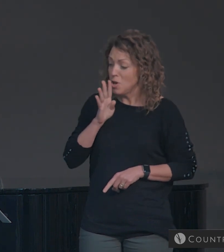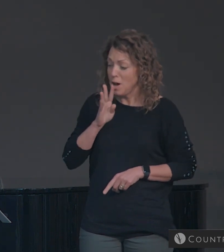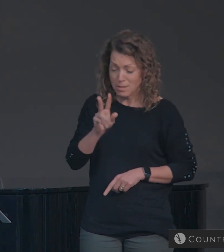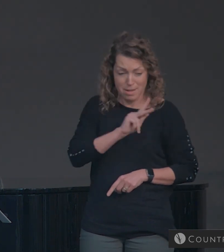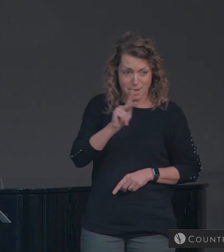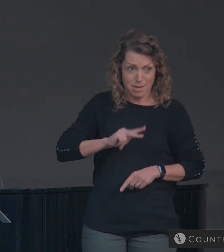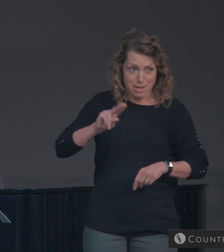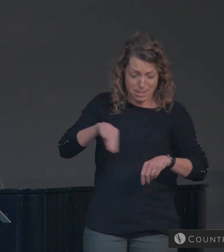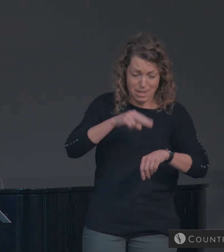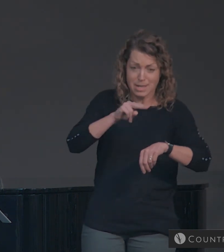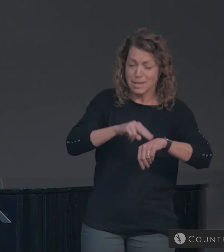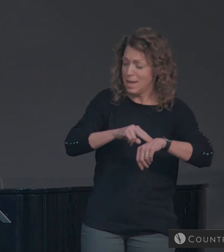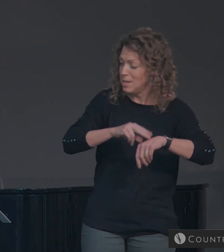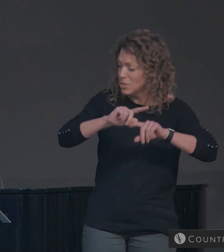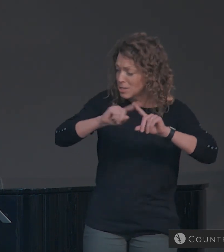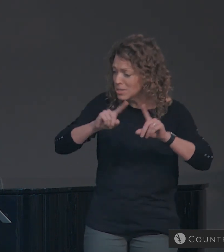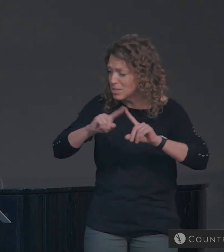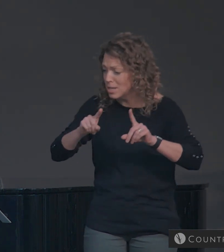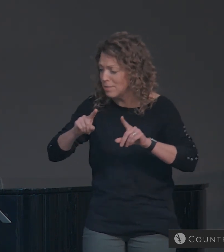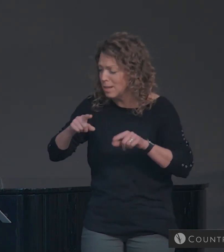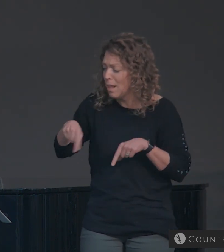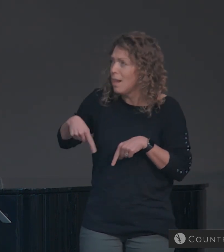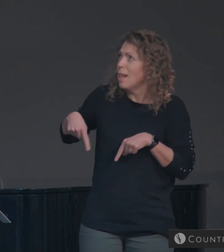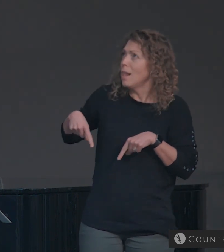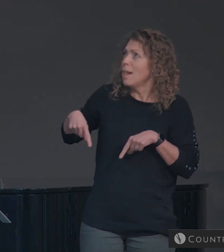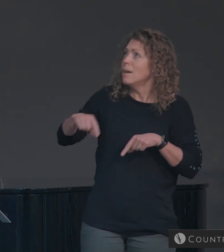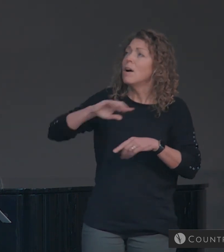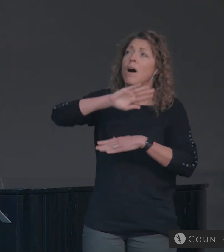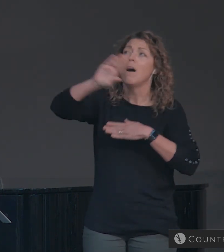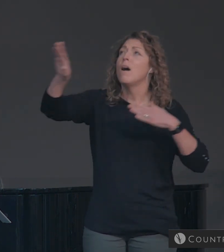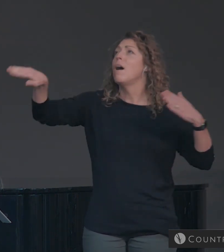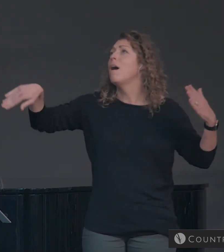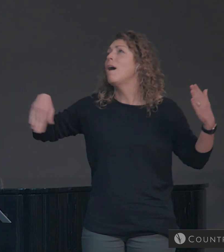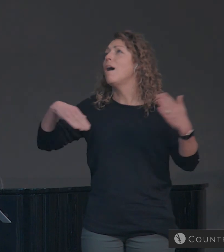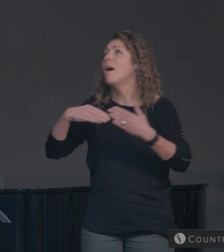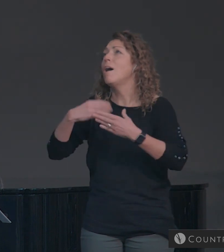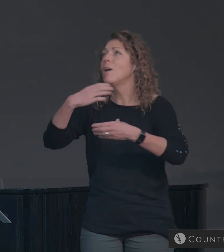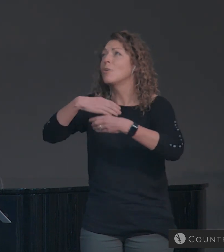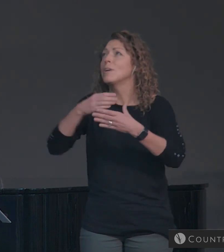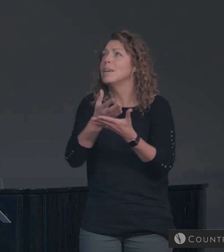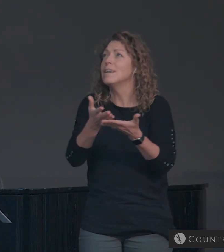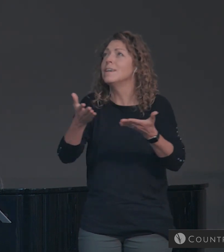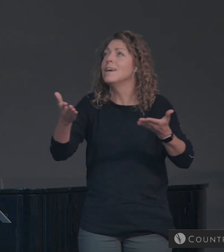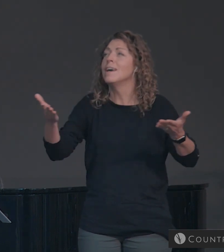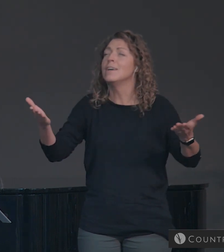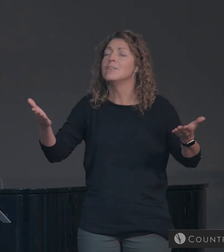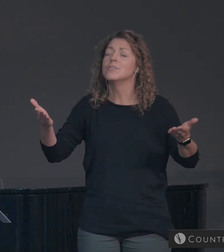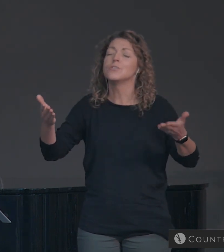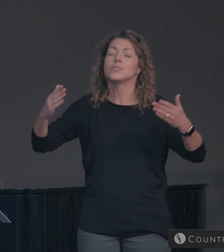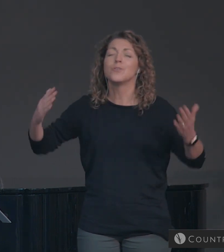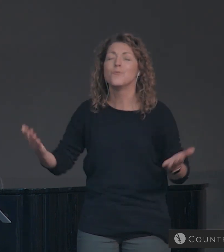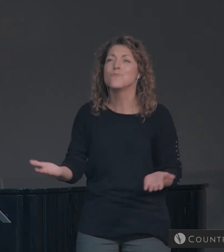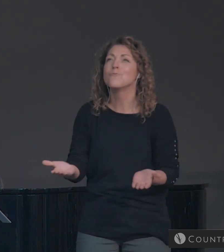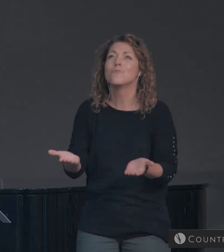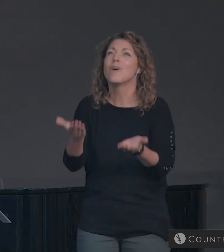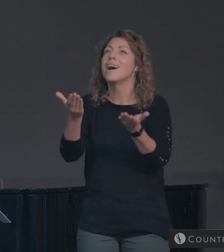nations tremble at His voice All creation